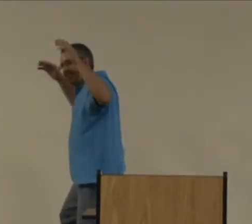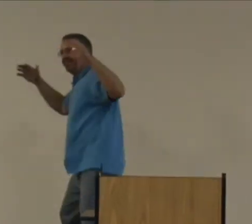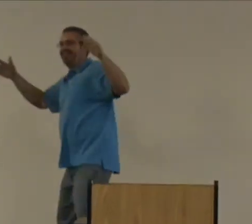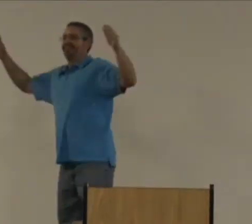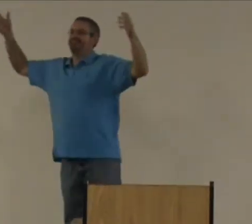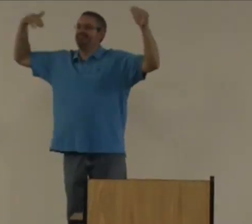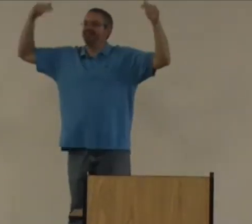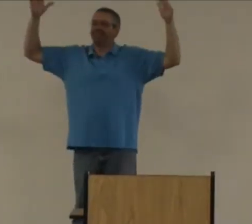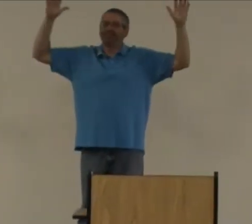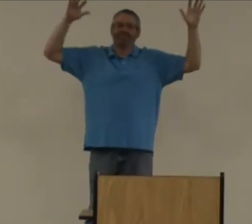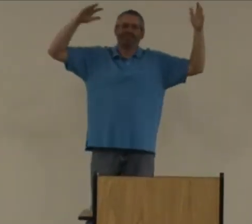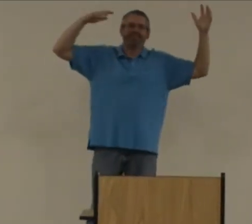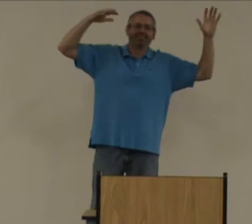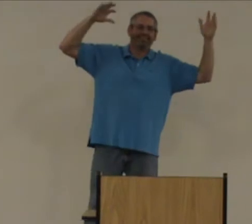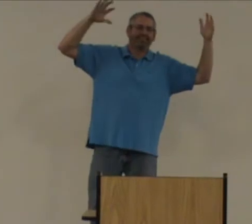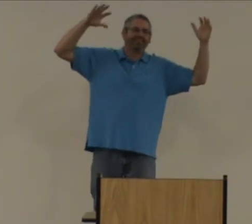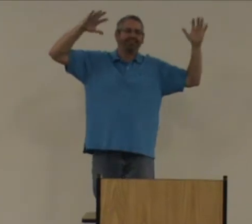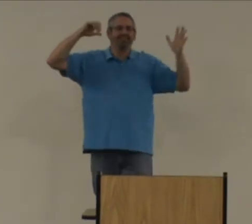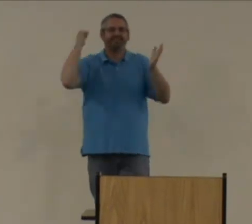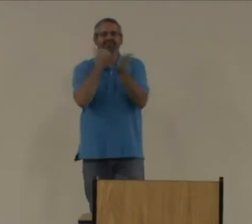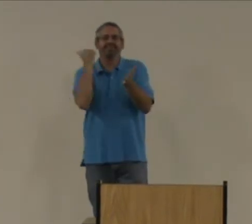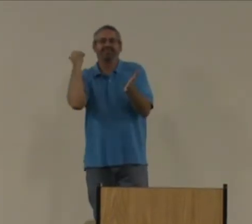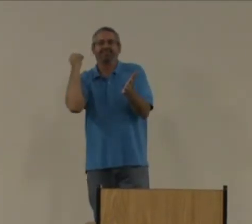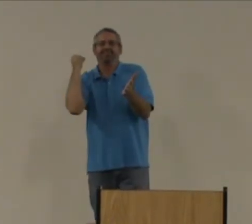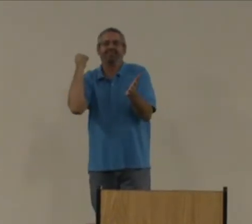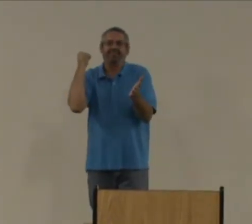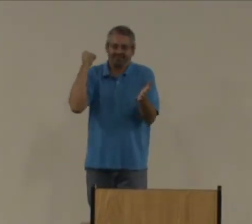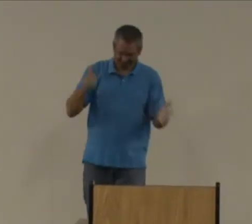Hello, everybody. Amen.